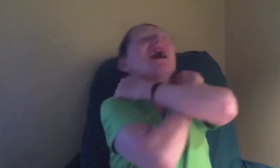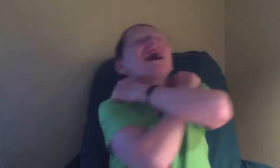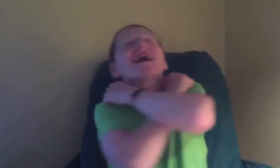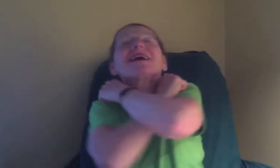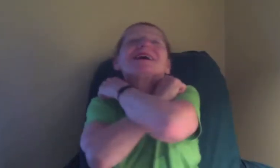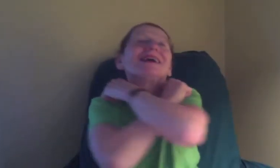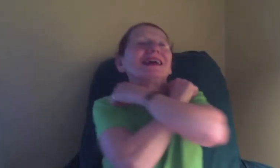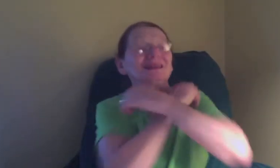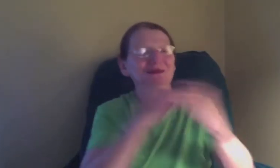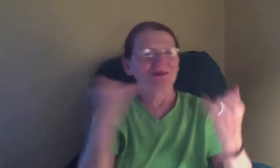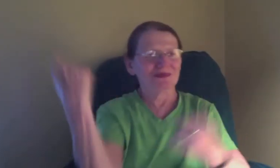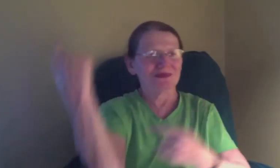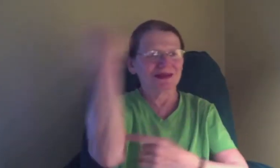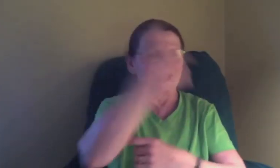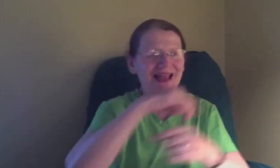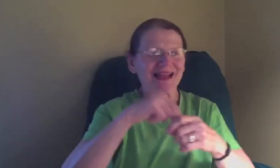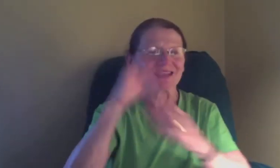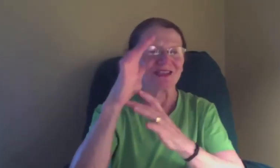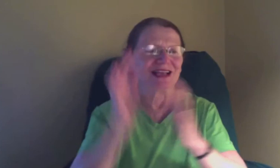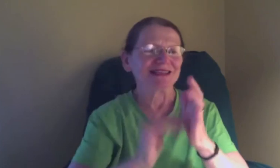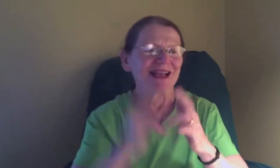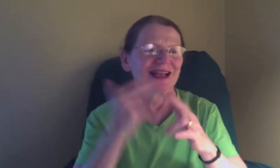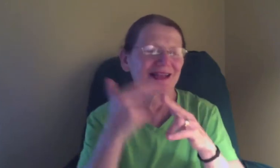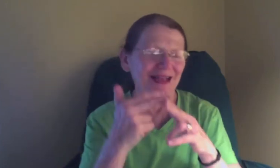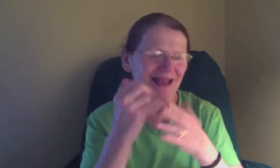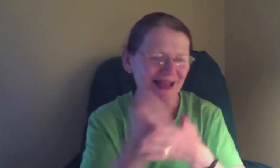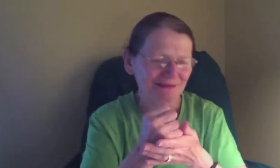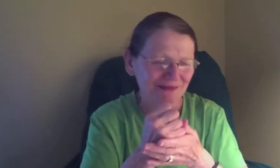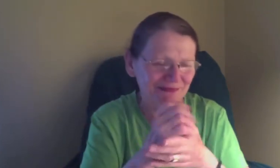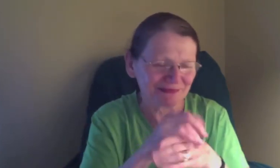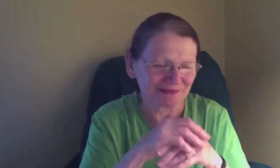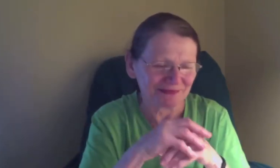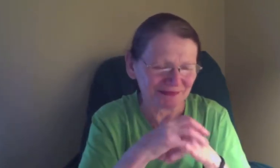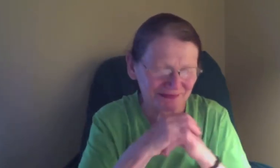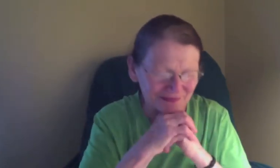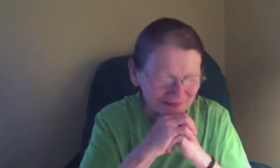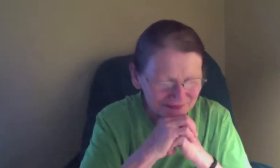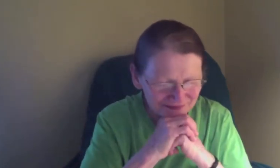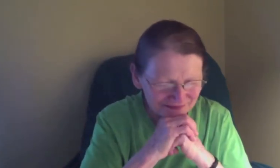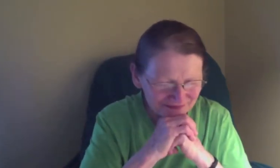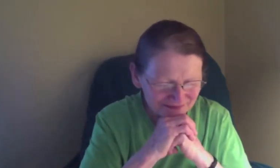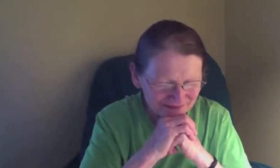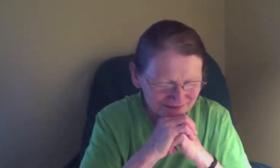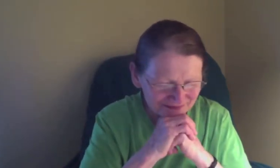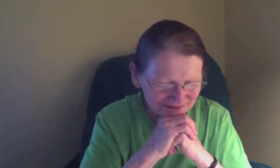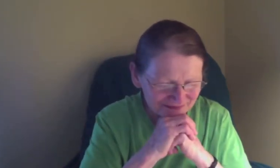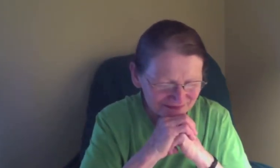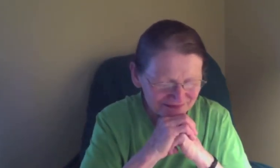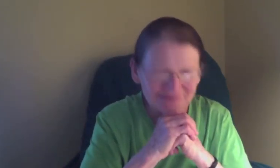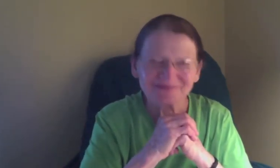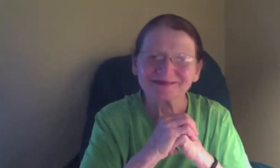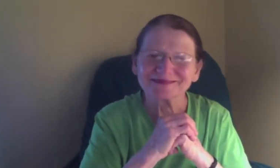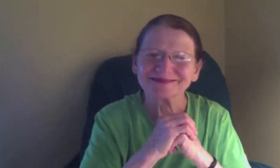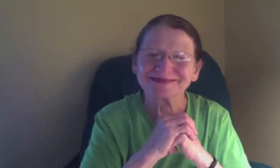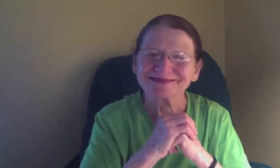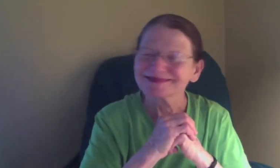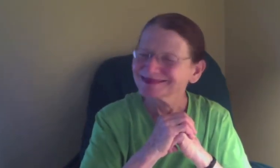don't know